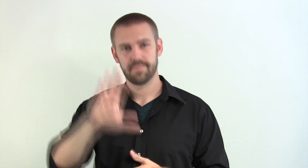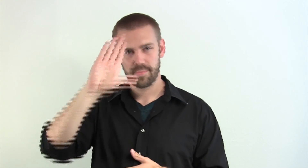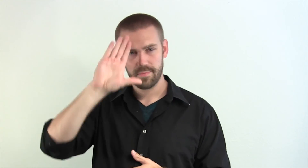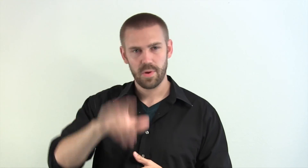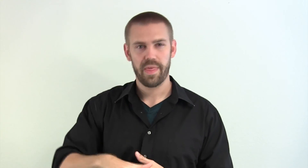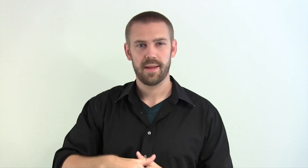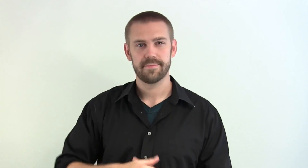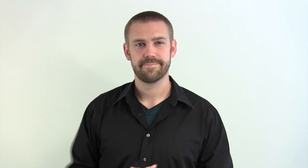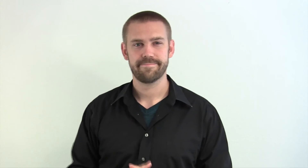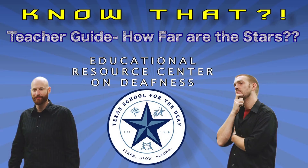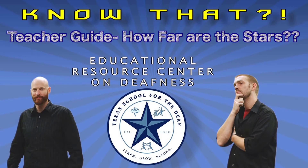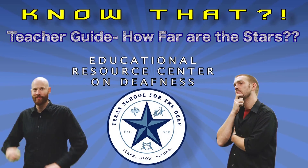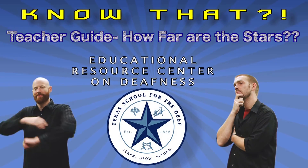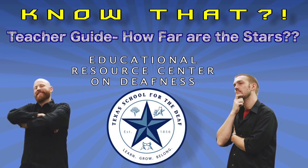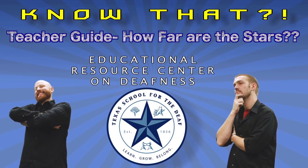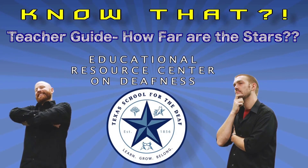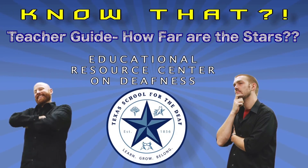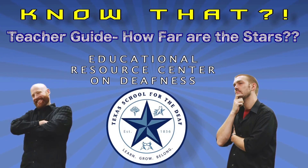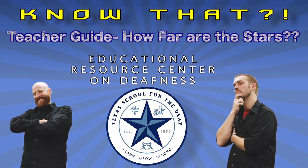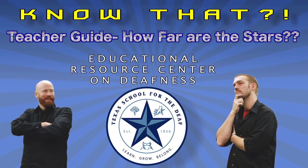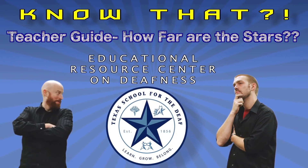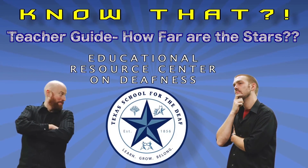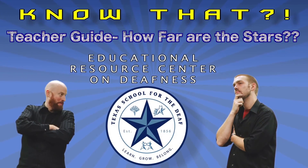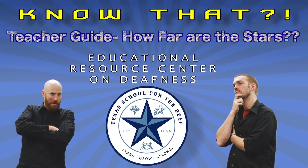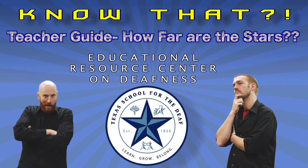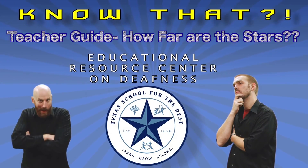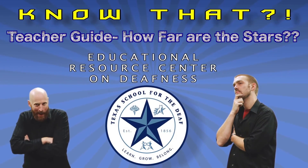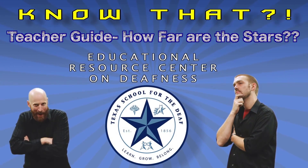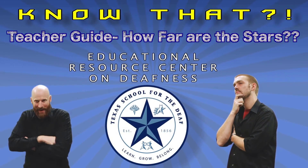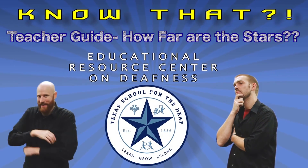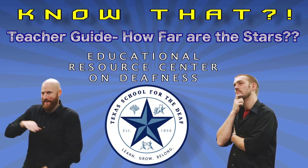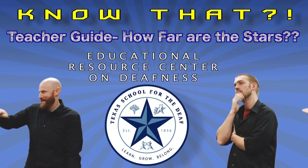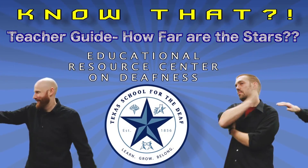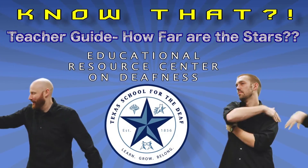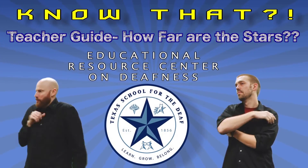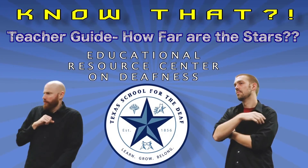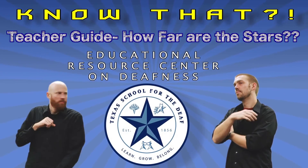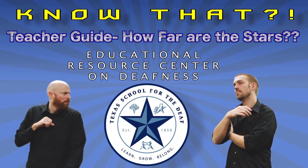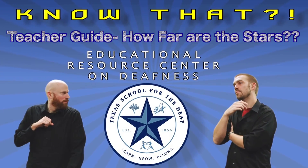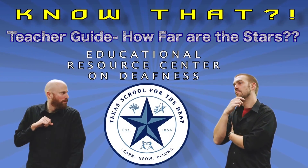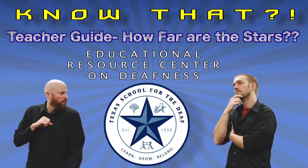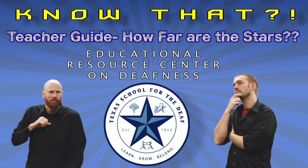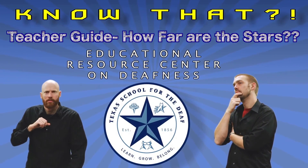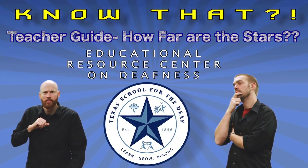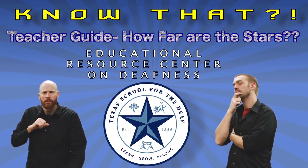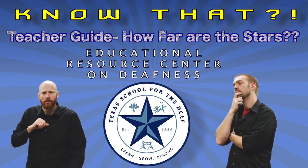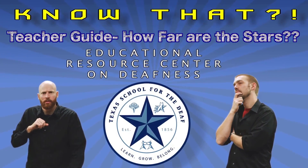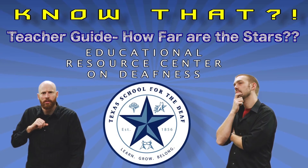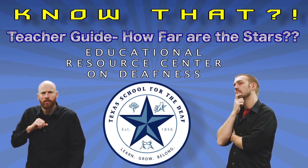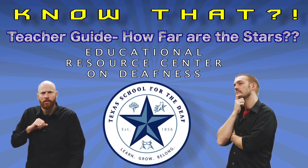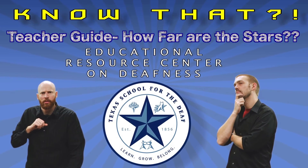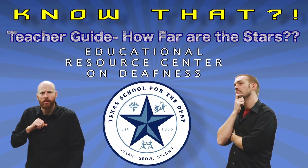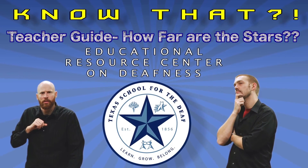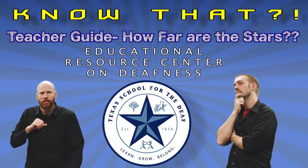And I'll I'll